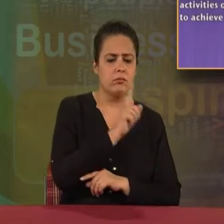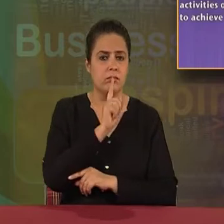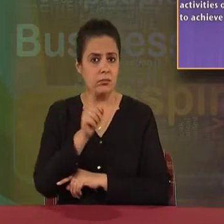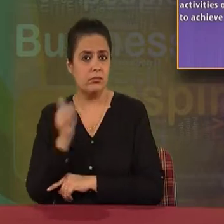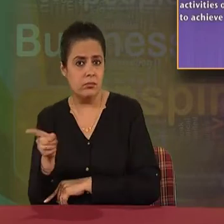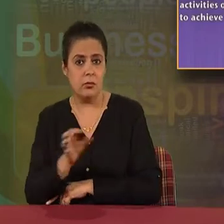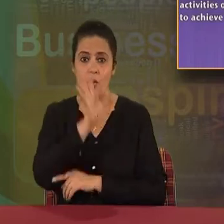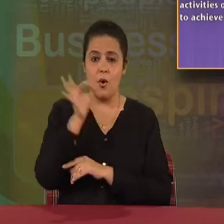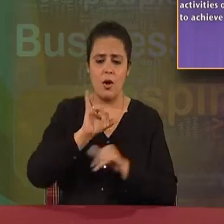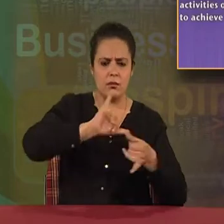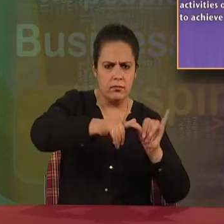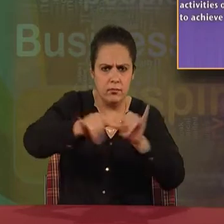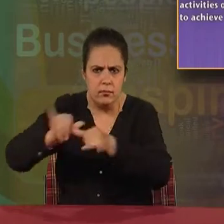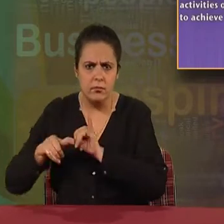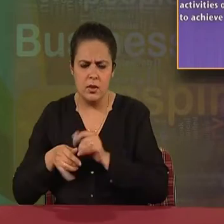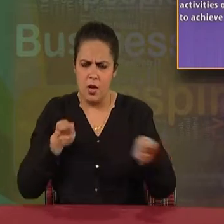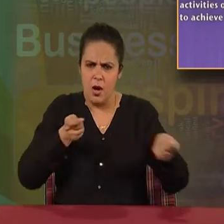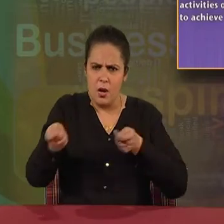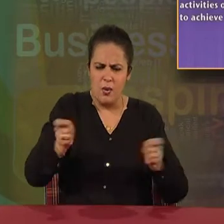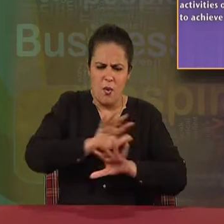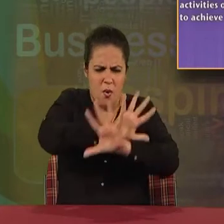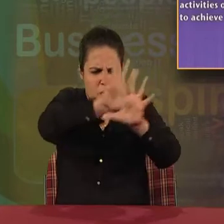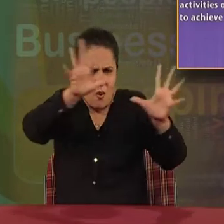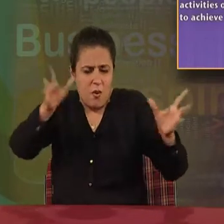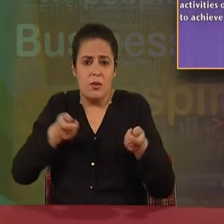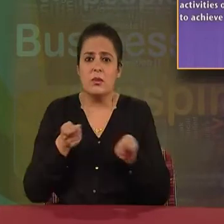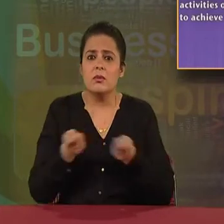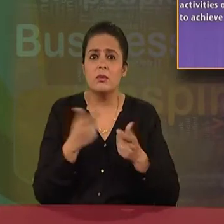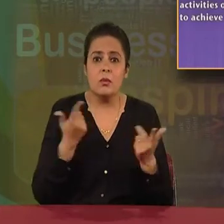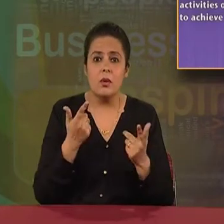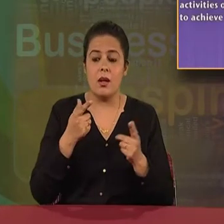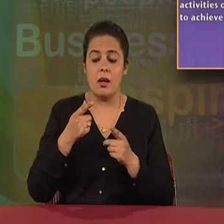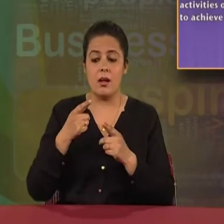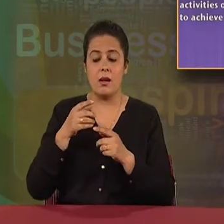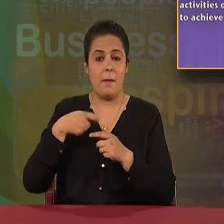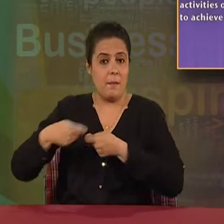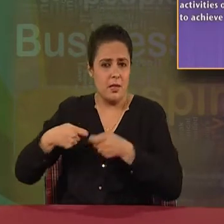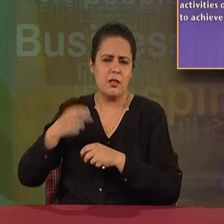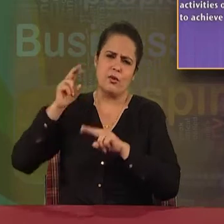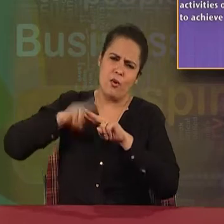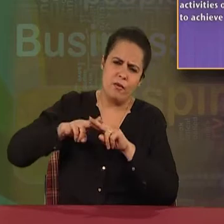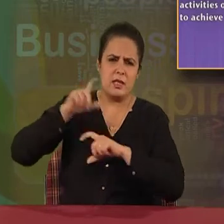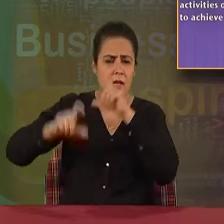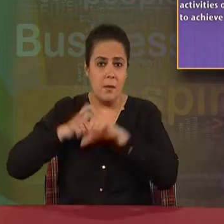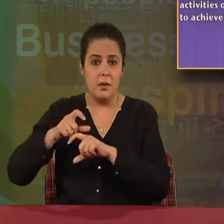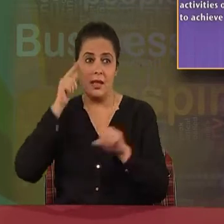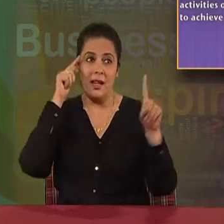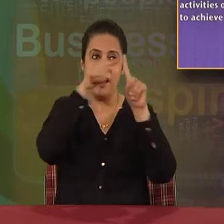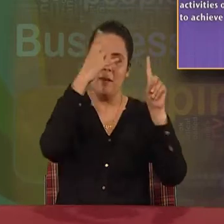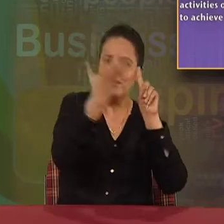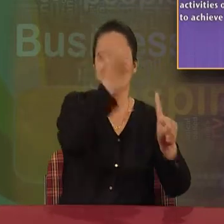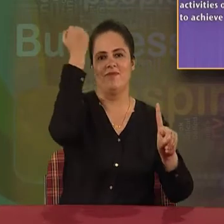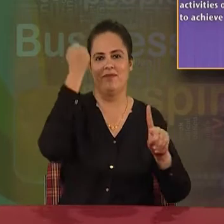directing and controlling all the activities of the business organization so as to help the organization in the achievement of its